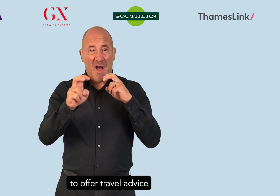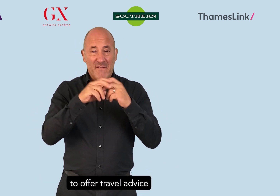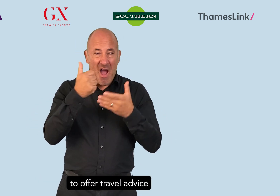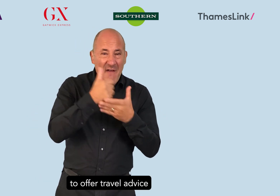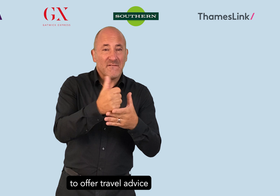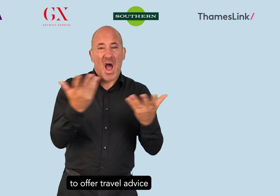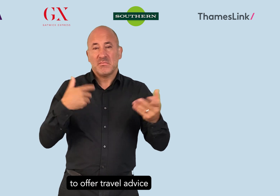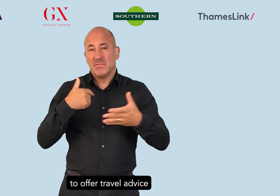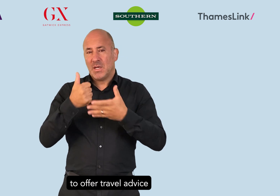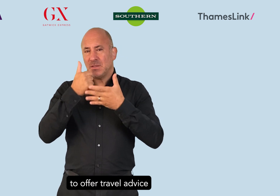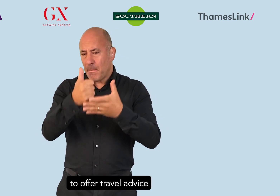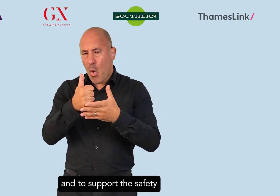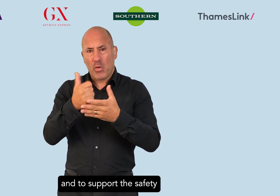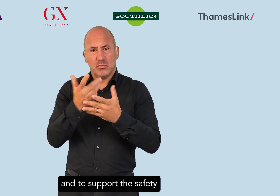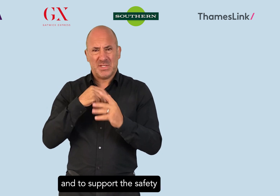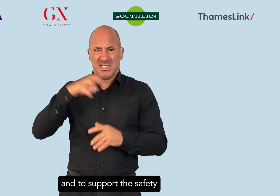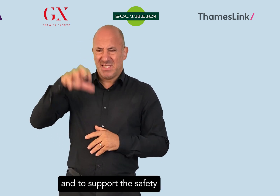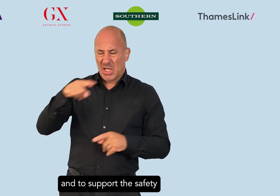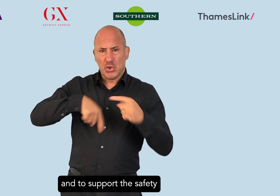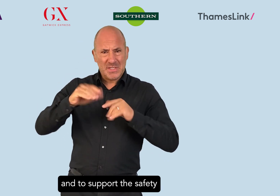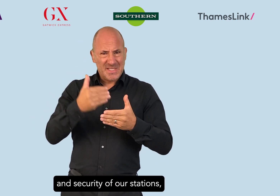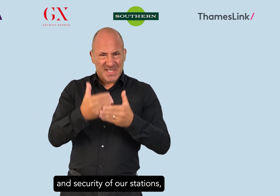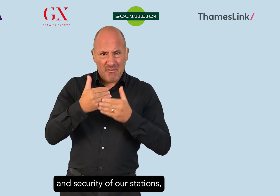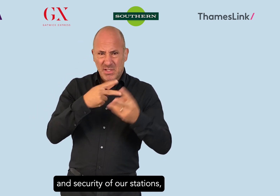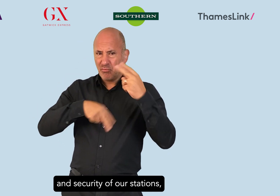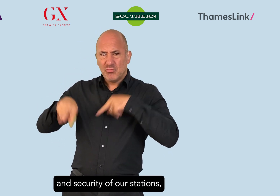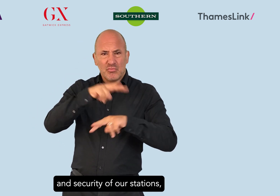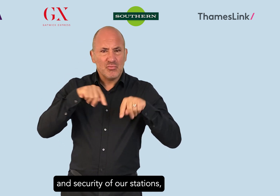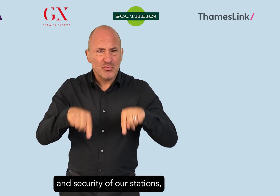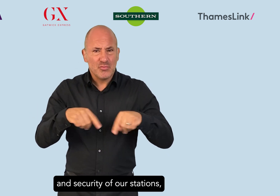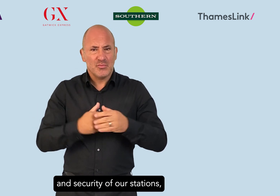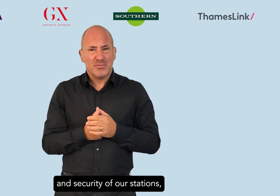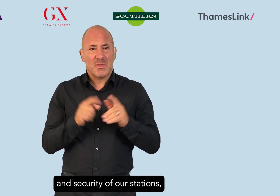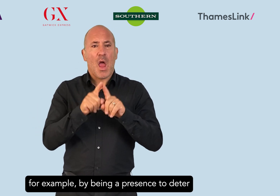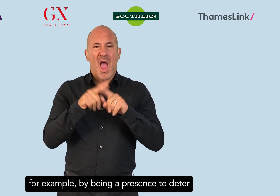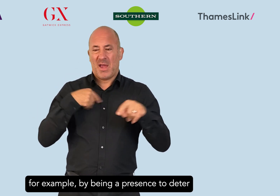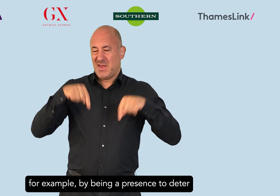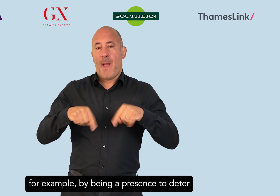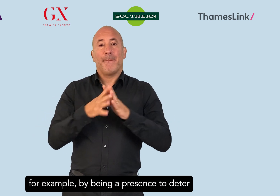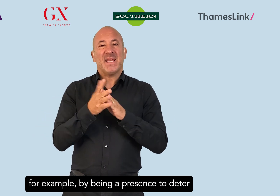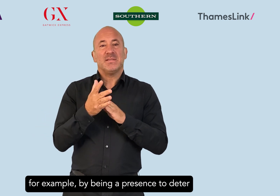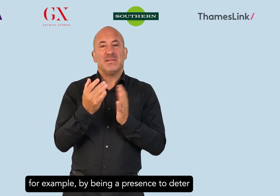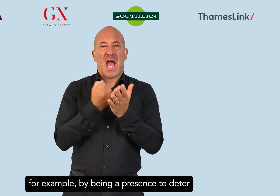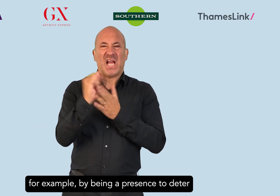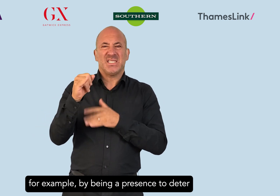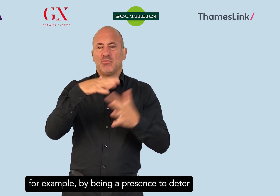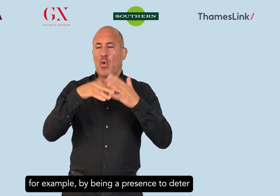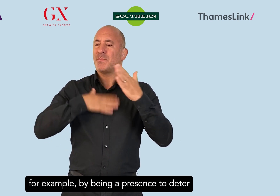to offer travel advice, and to support the safety and security of our stations, for example by being a presence to deter